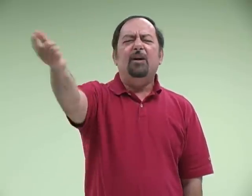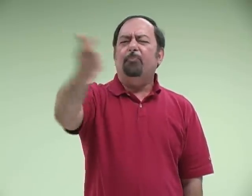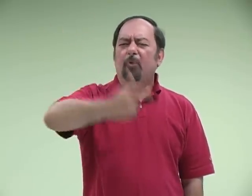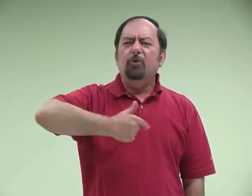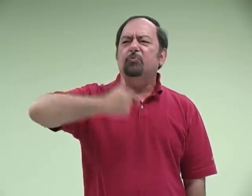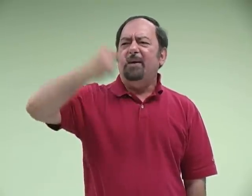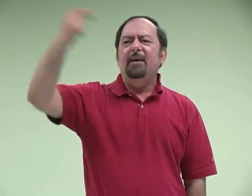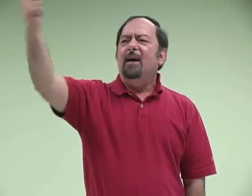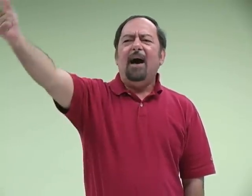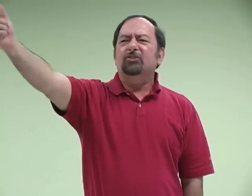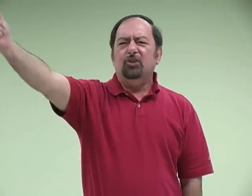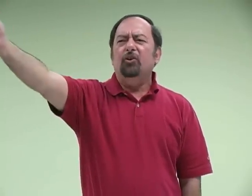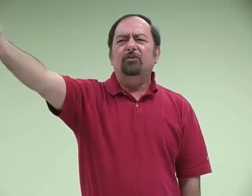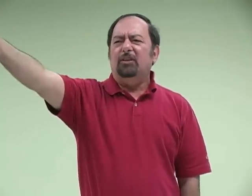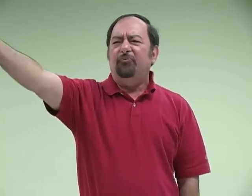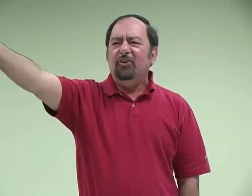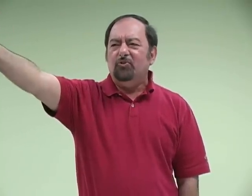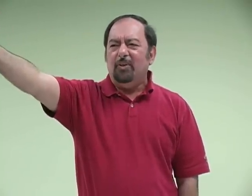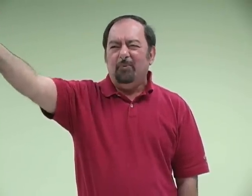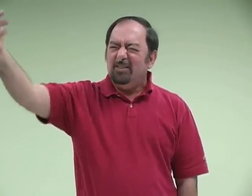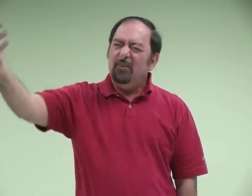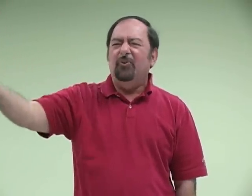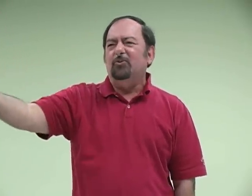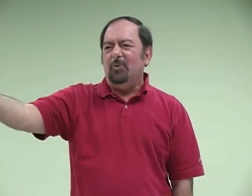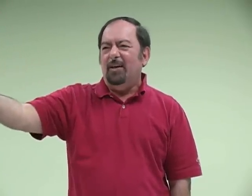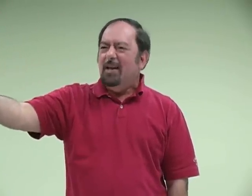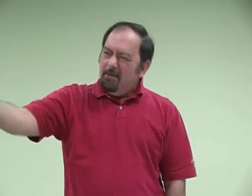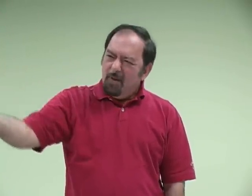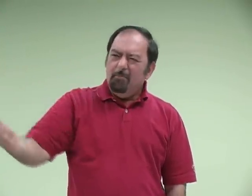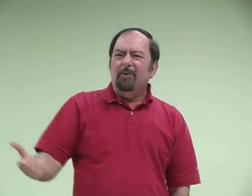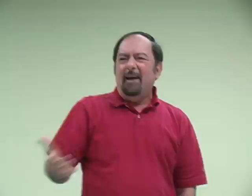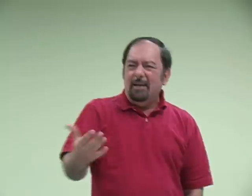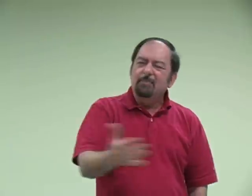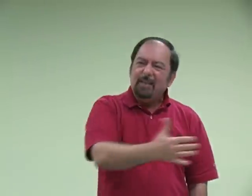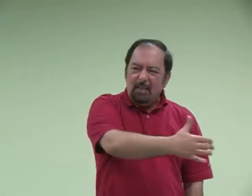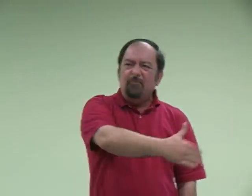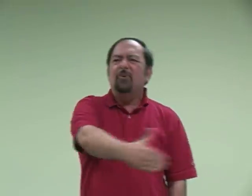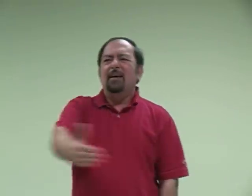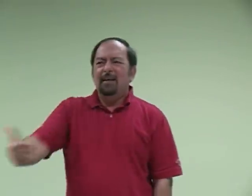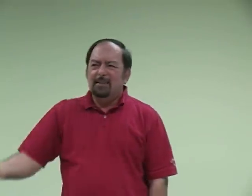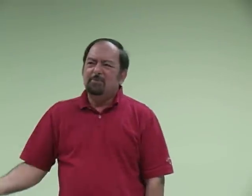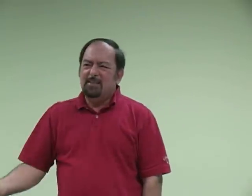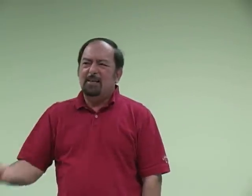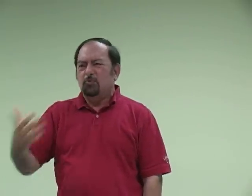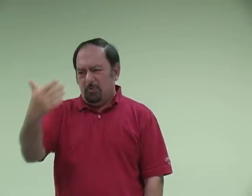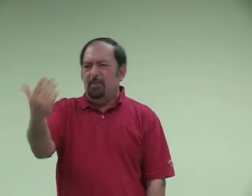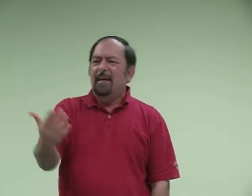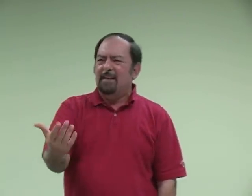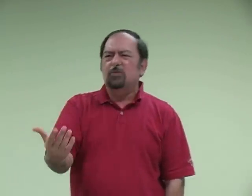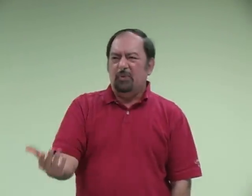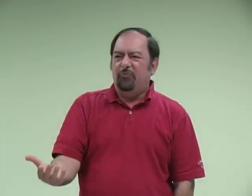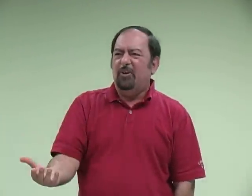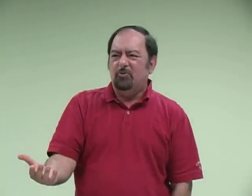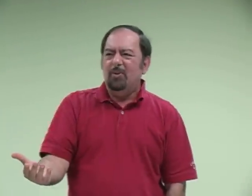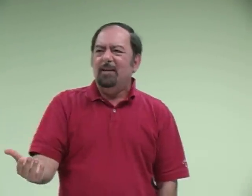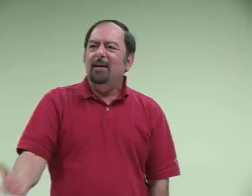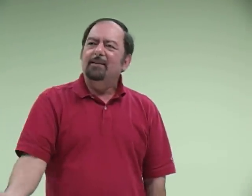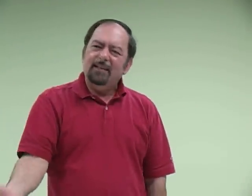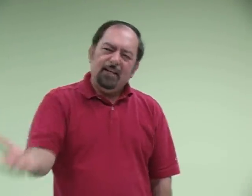even approached me, I saw you under the fig tree. What's the fig tree? Remember, Adam and Eve hid themselves, the nakedness of the fig tree. That